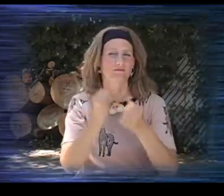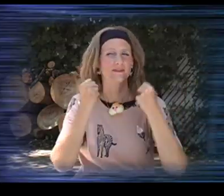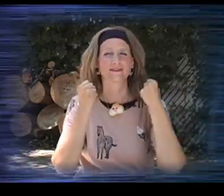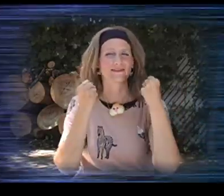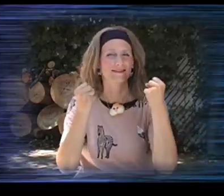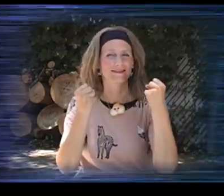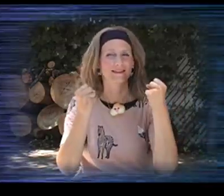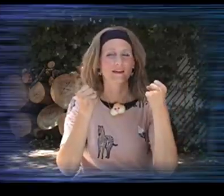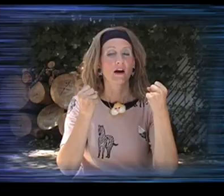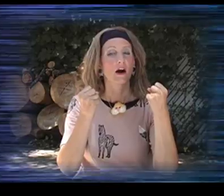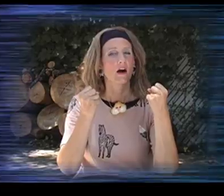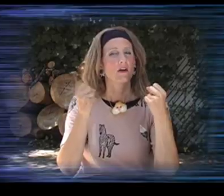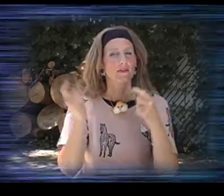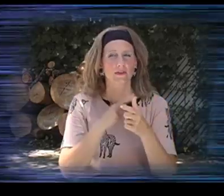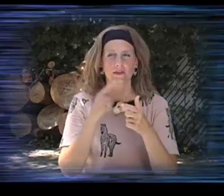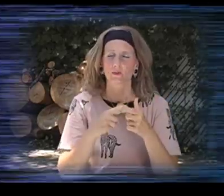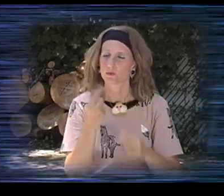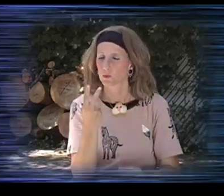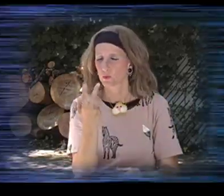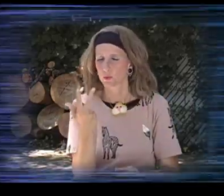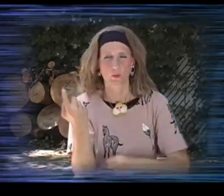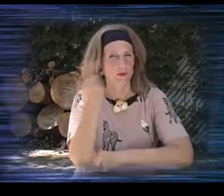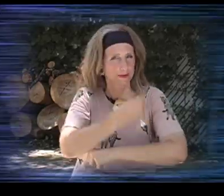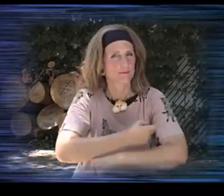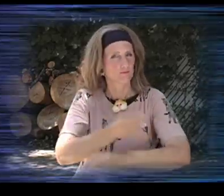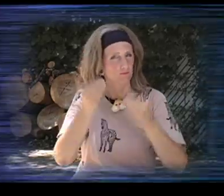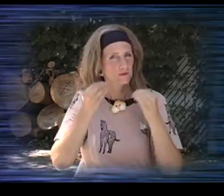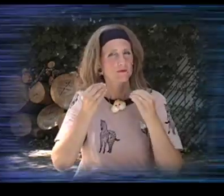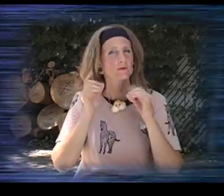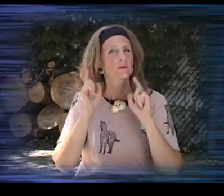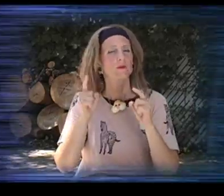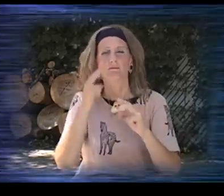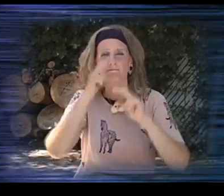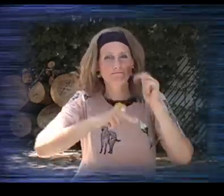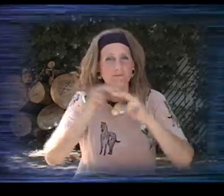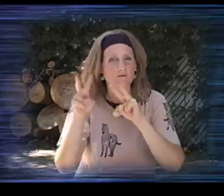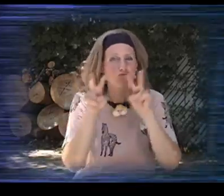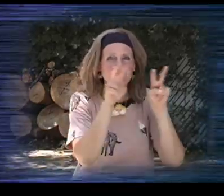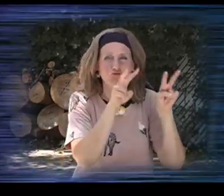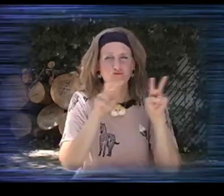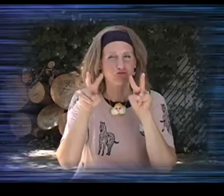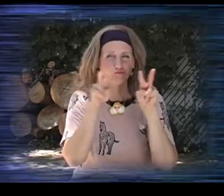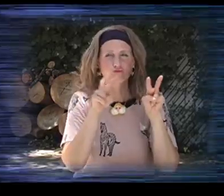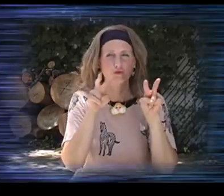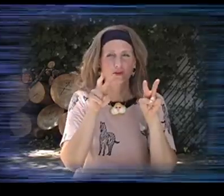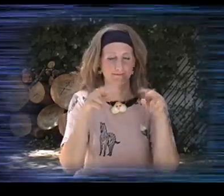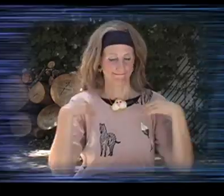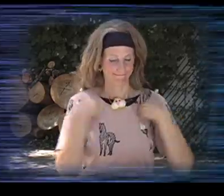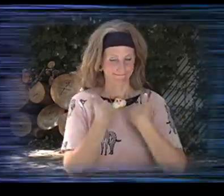God gave us strength. Then we had two or three days that we're given the opportunity to go have fun and look around at the